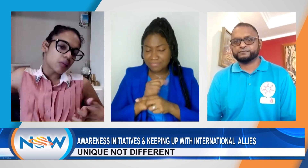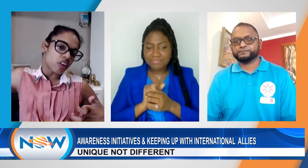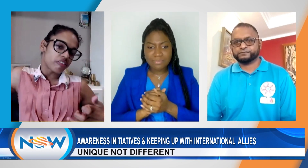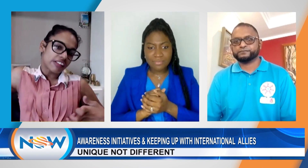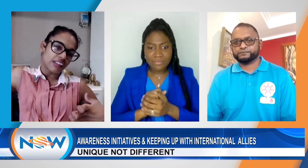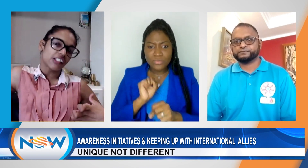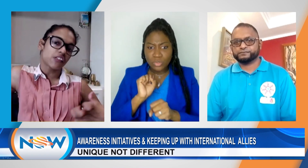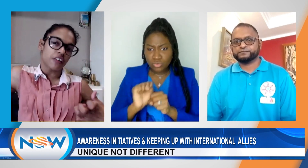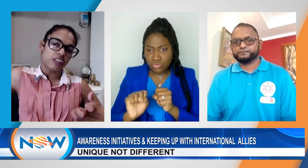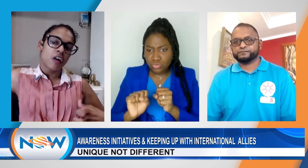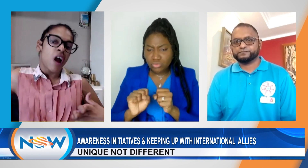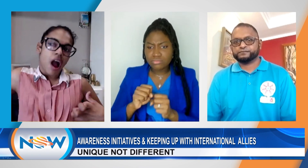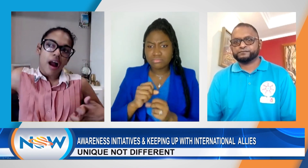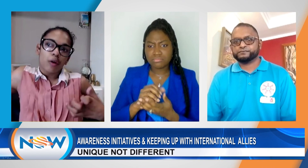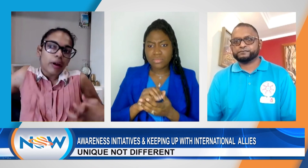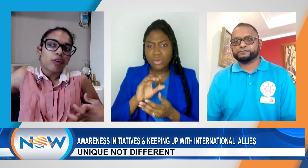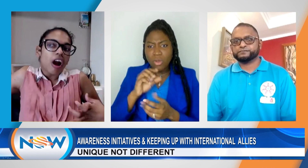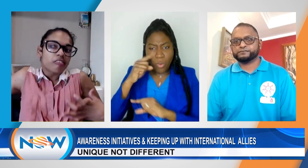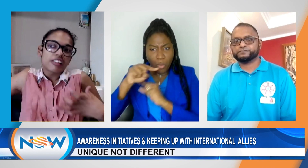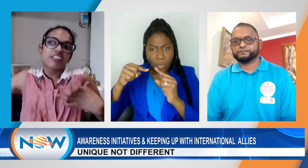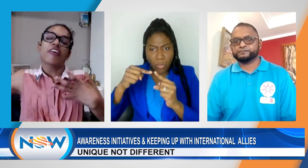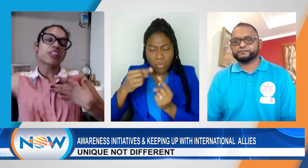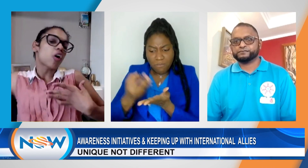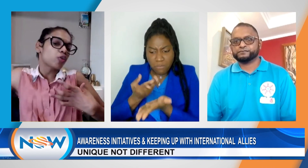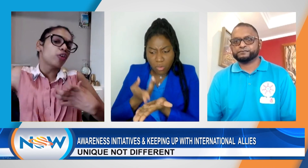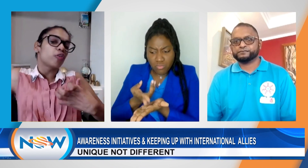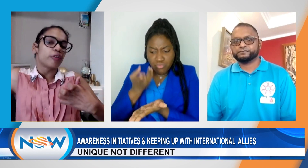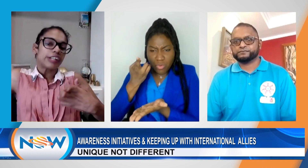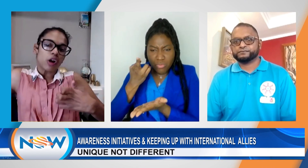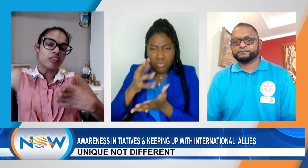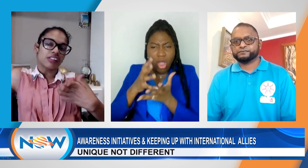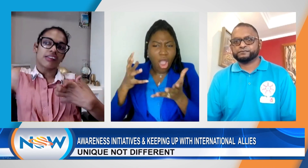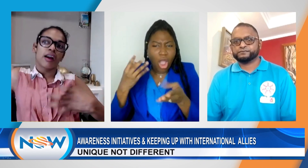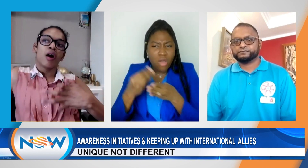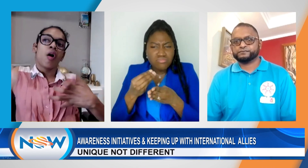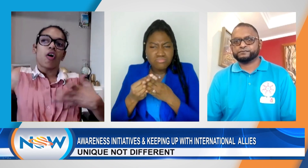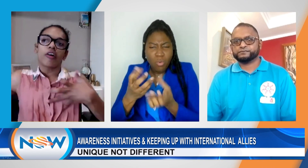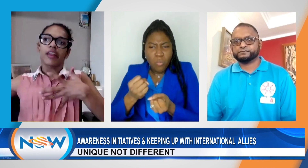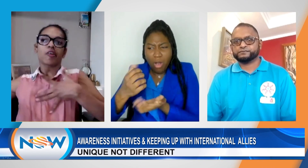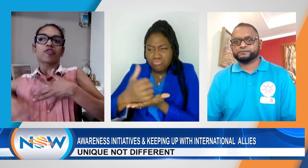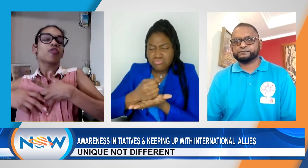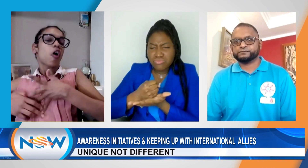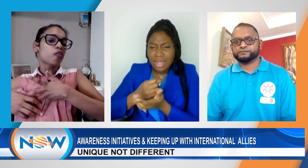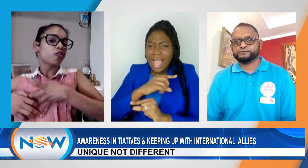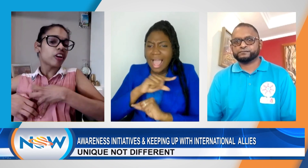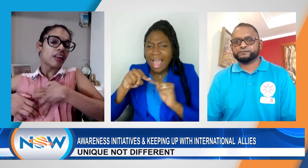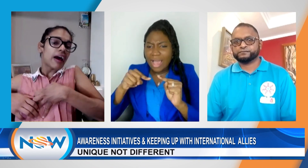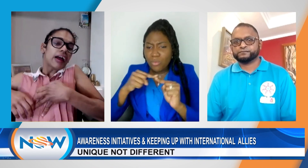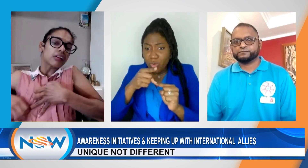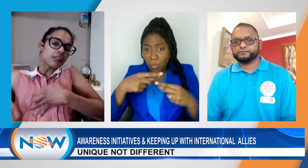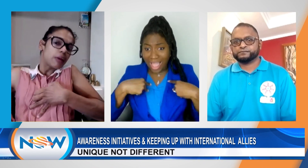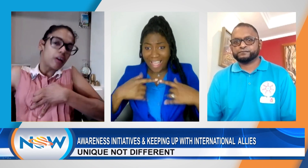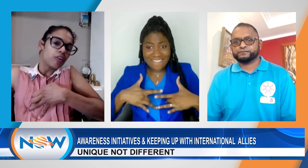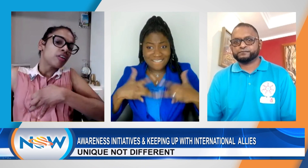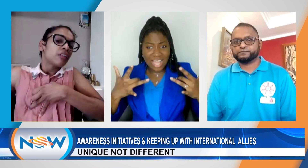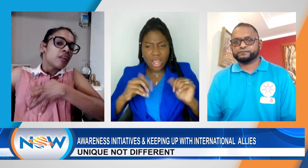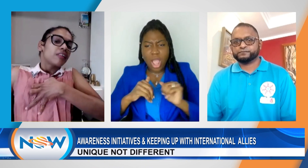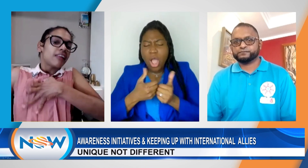terms of raising these funds? And when you have these events, how do you reach out to say, okay, to out Canada and Tobago to